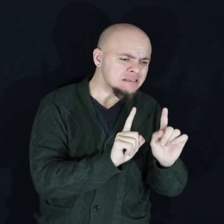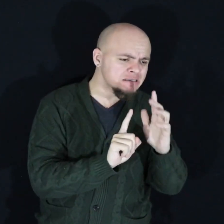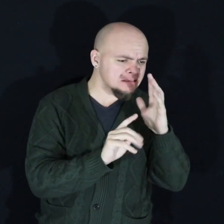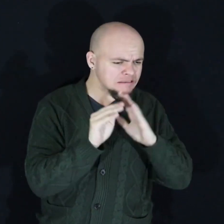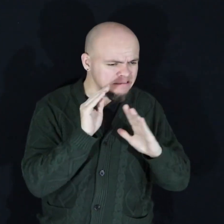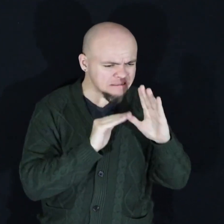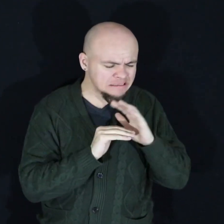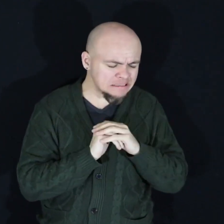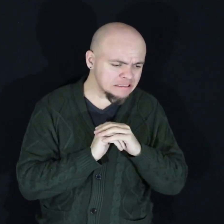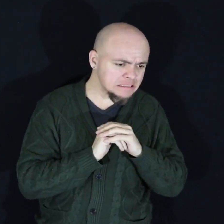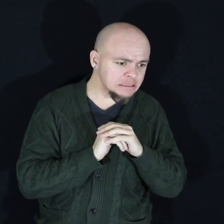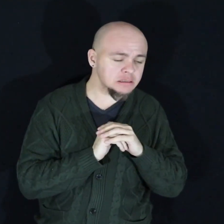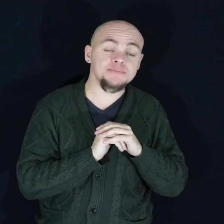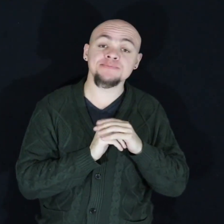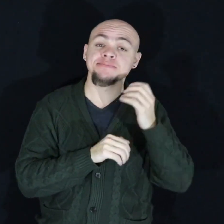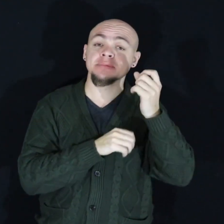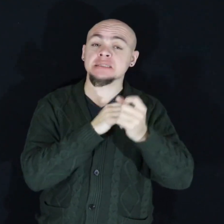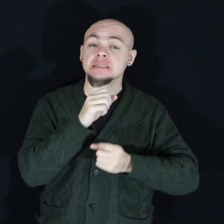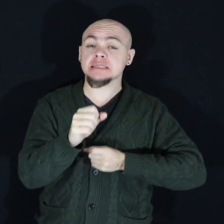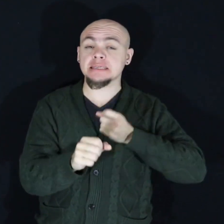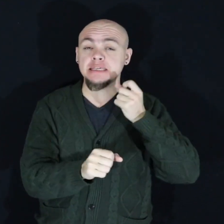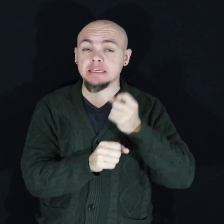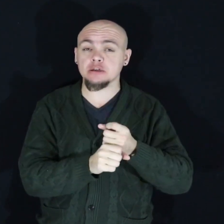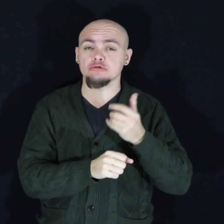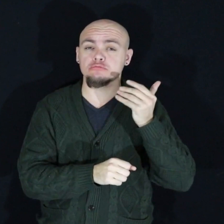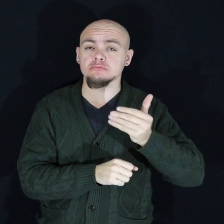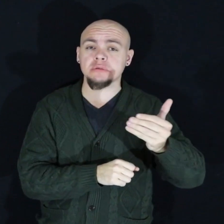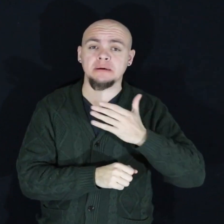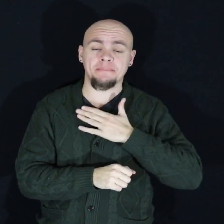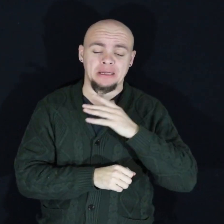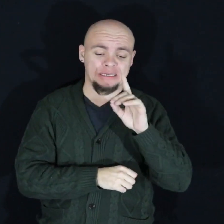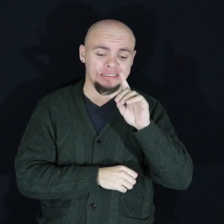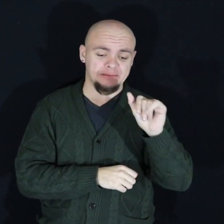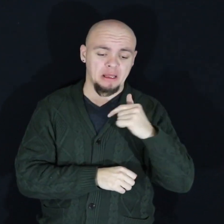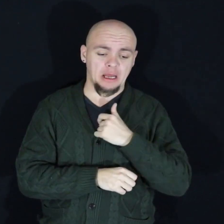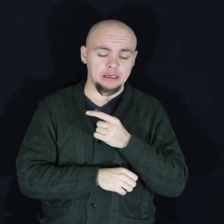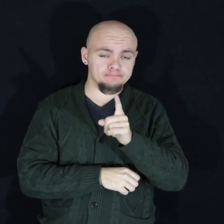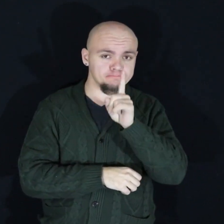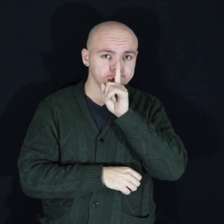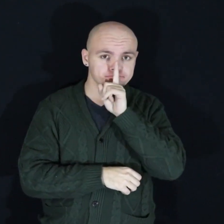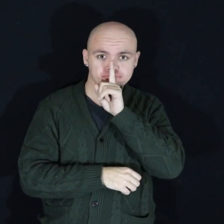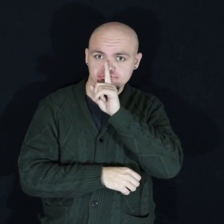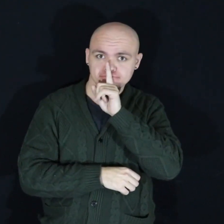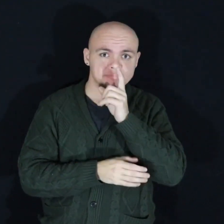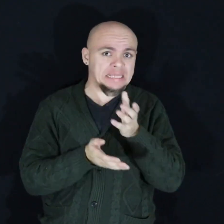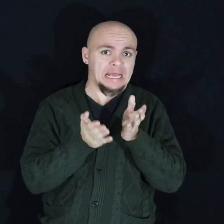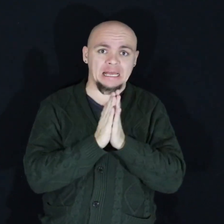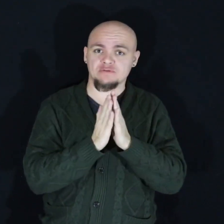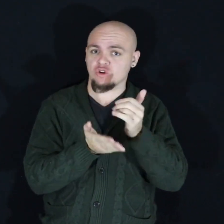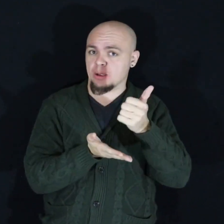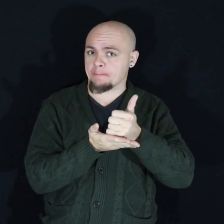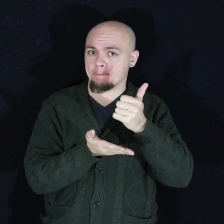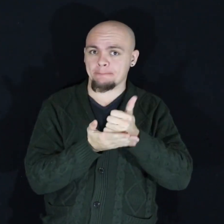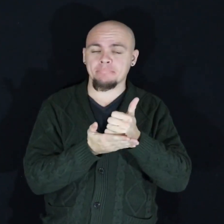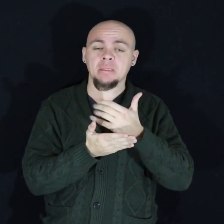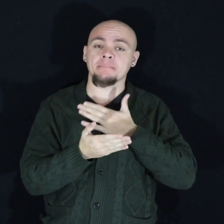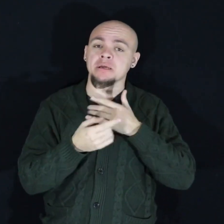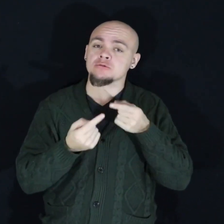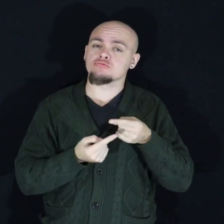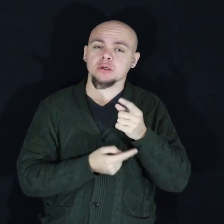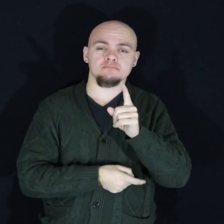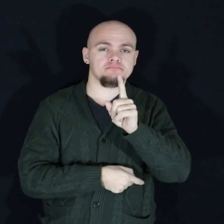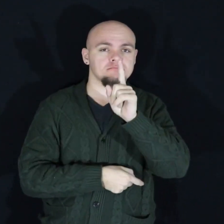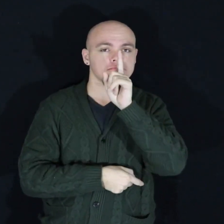face for years I hid my disability I did not ask for help and I kept my struggles to